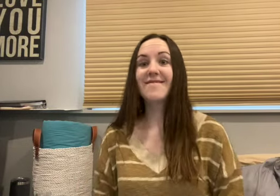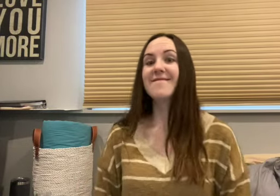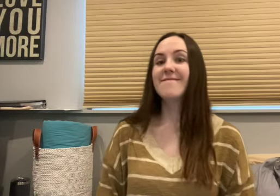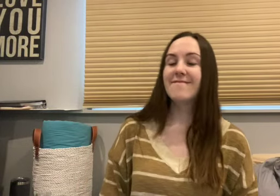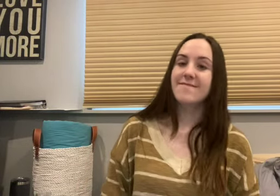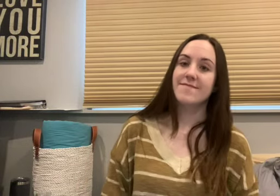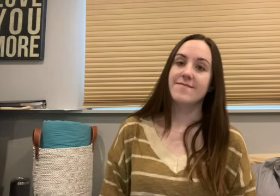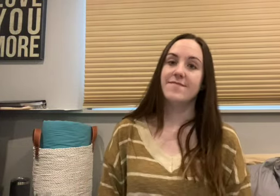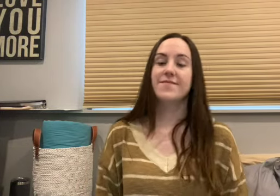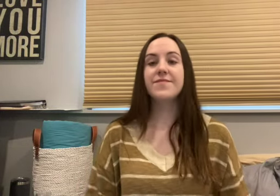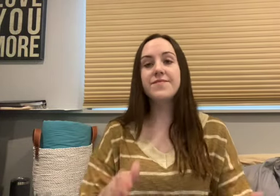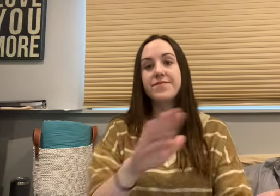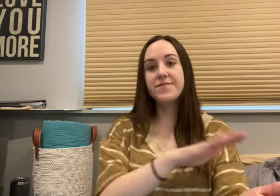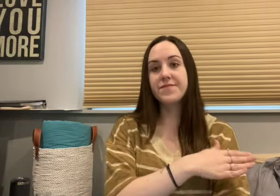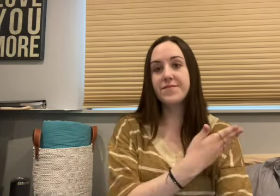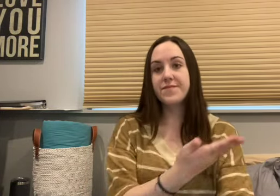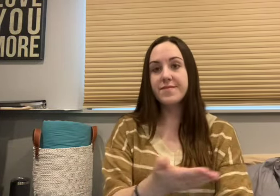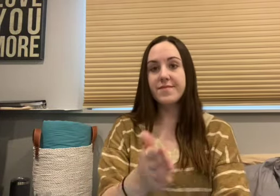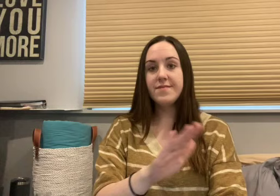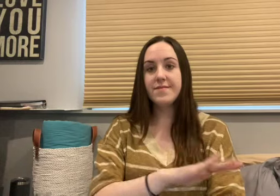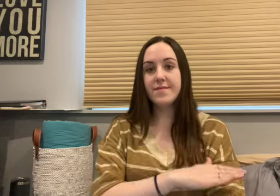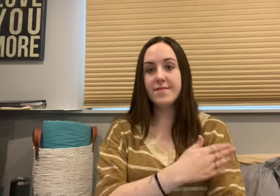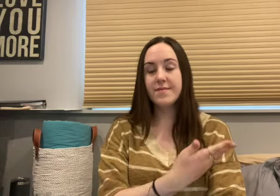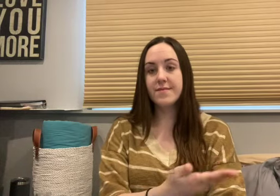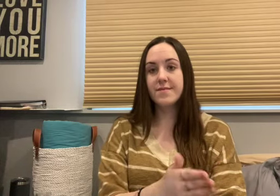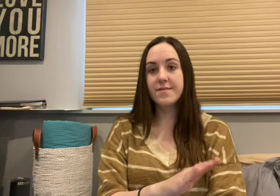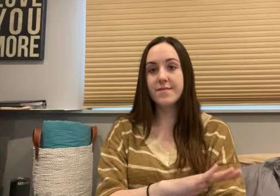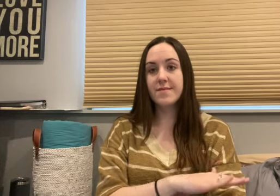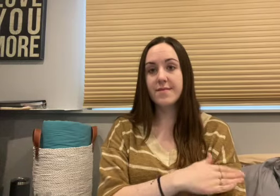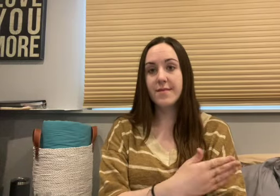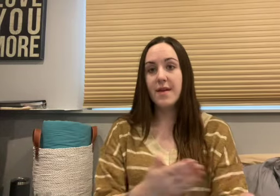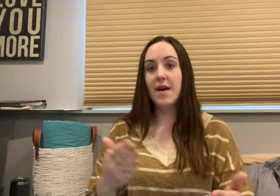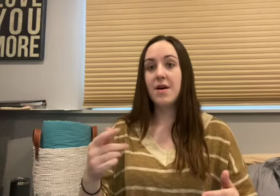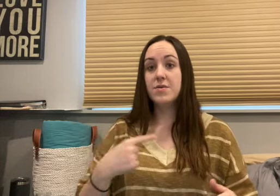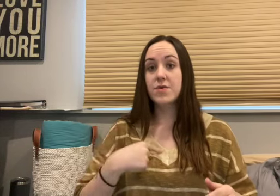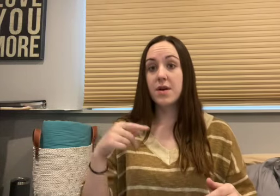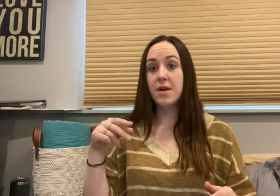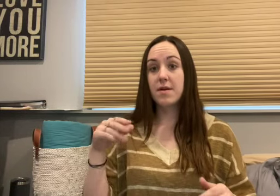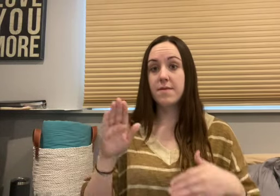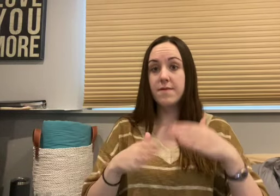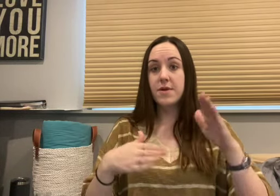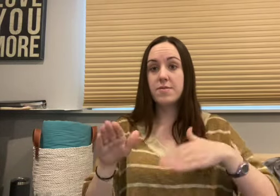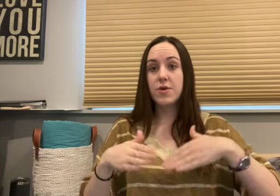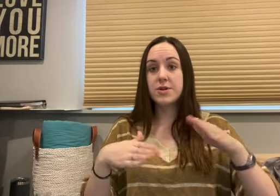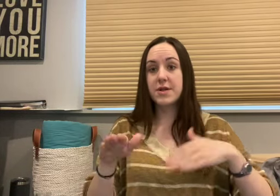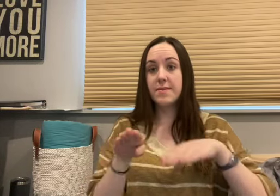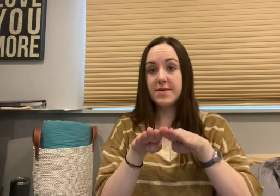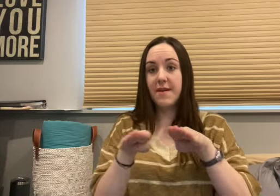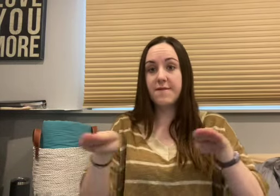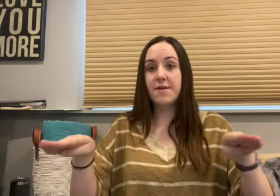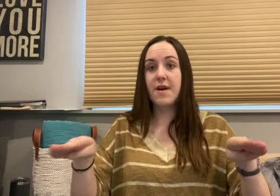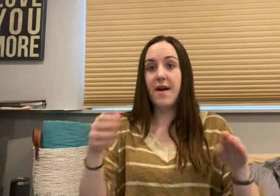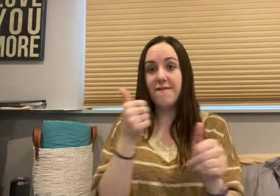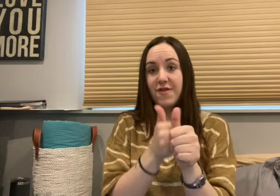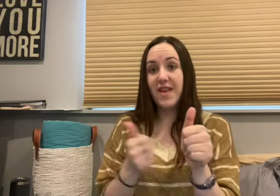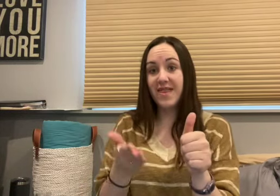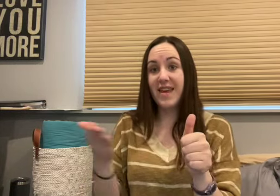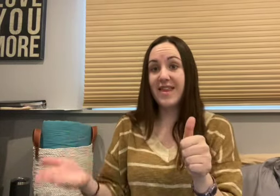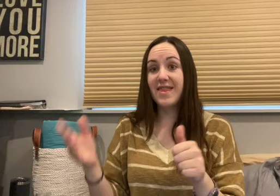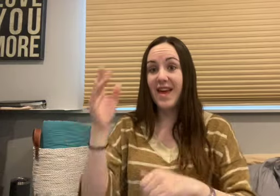was walking up the front porch steps after everything that